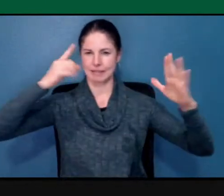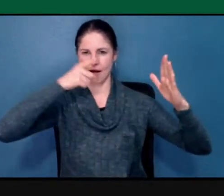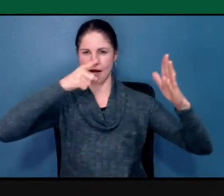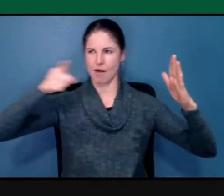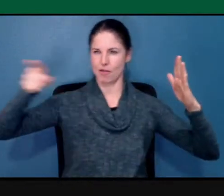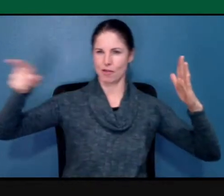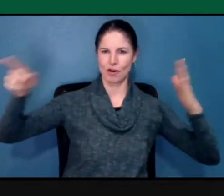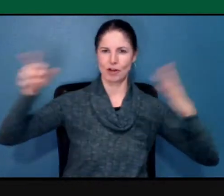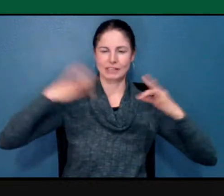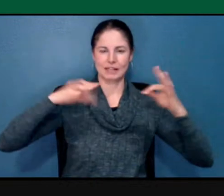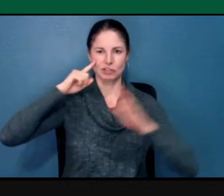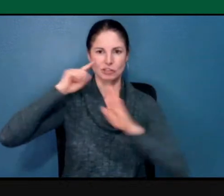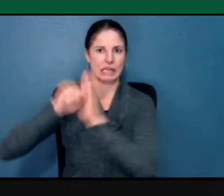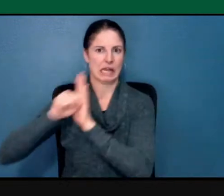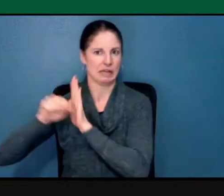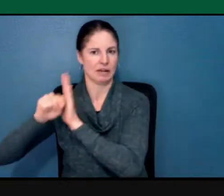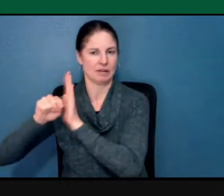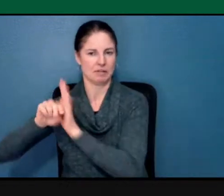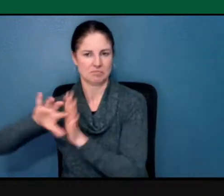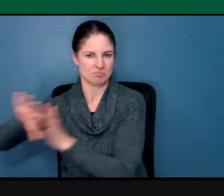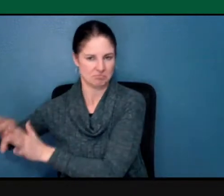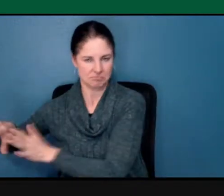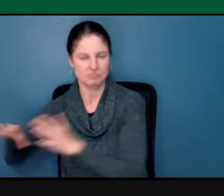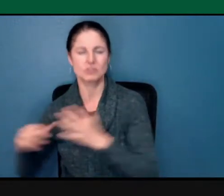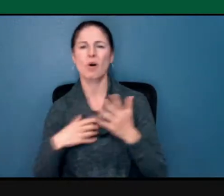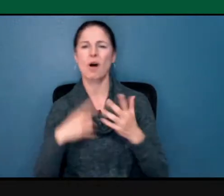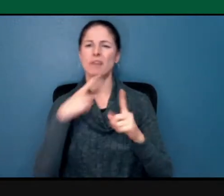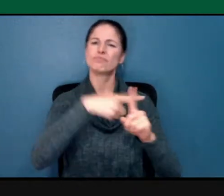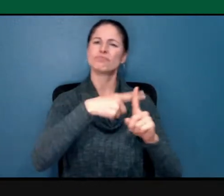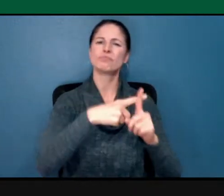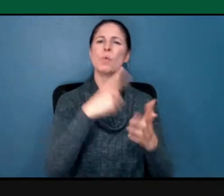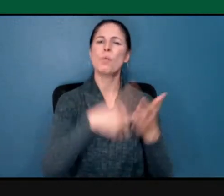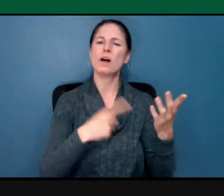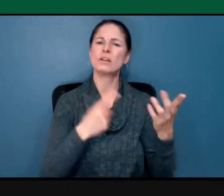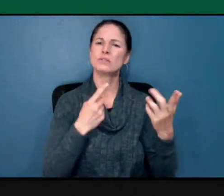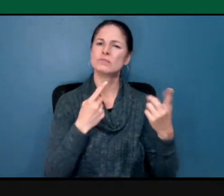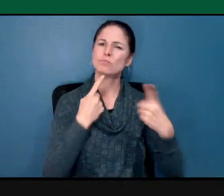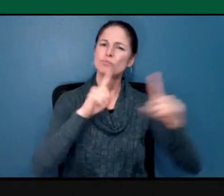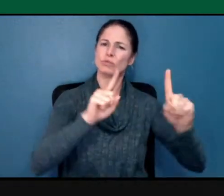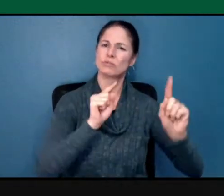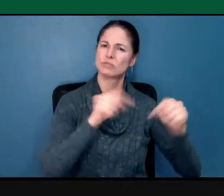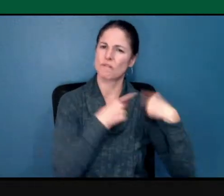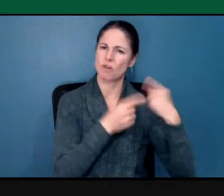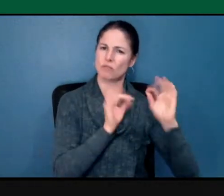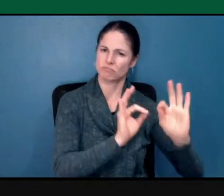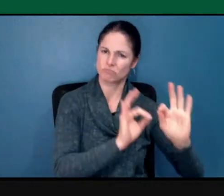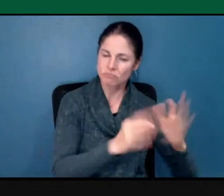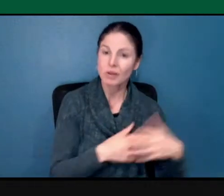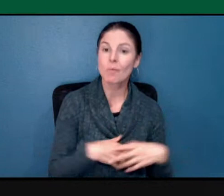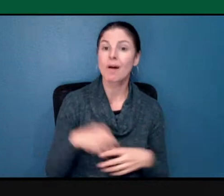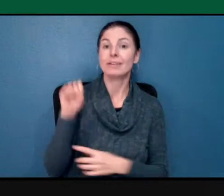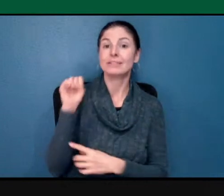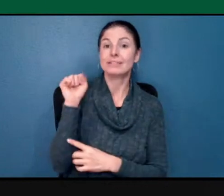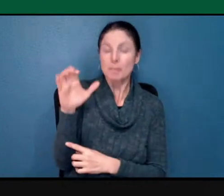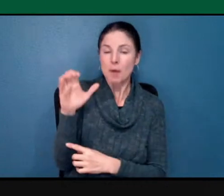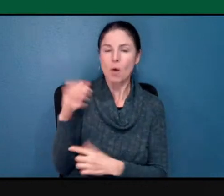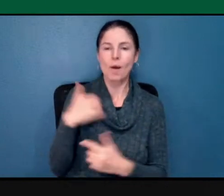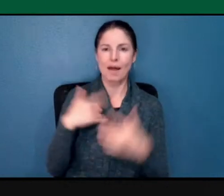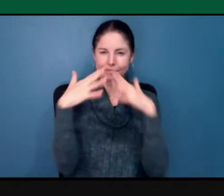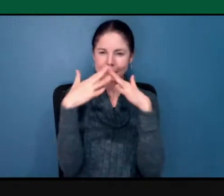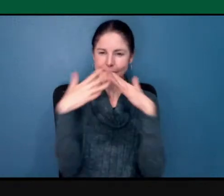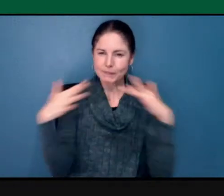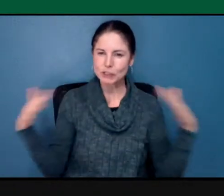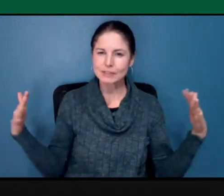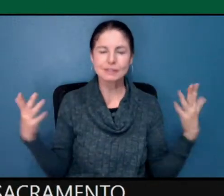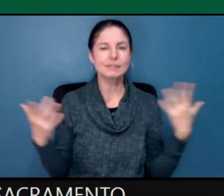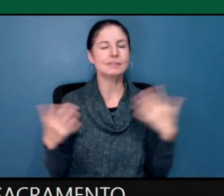to negative thoughts. So, you know, what's going right here? Well, in Sacramento, we have this incredible diversity, whether it's